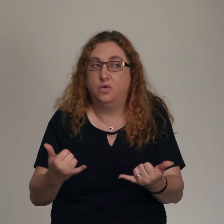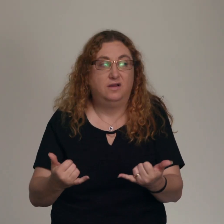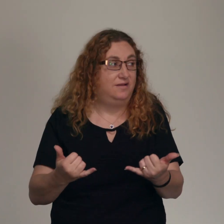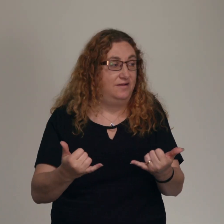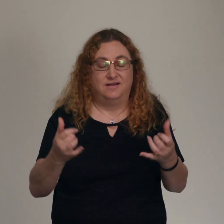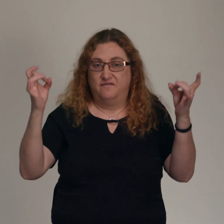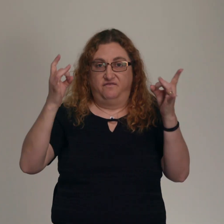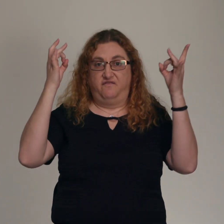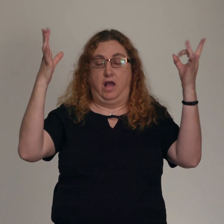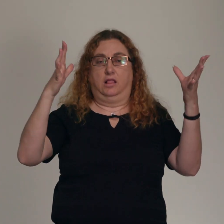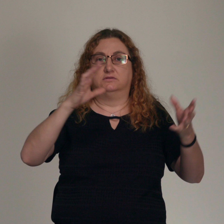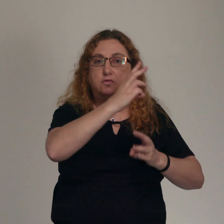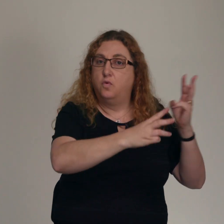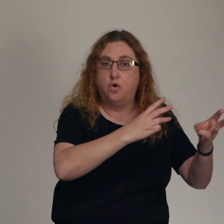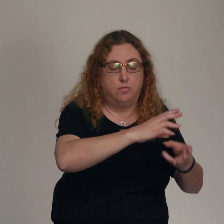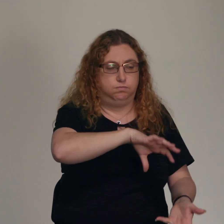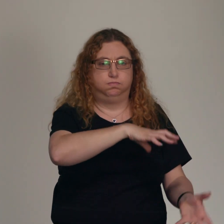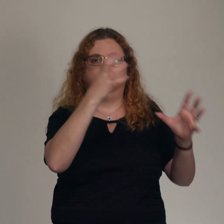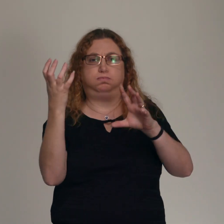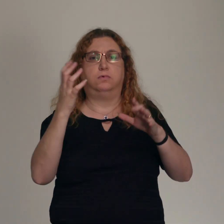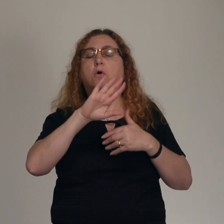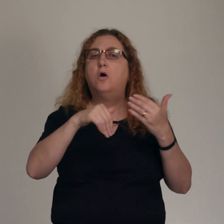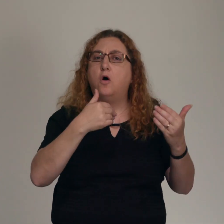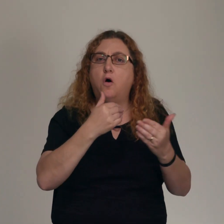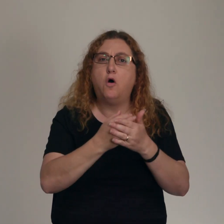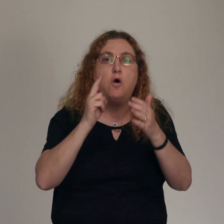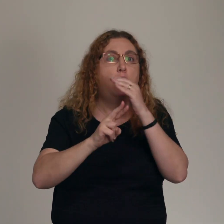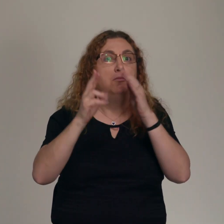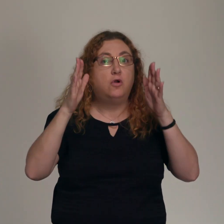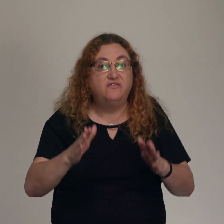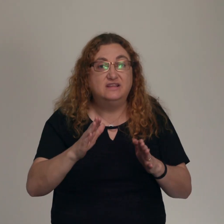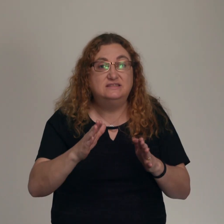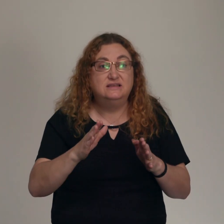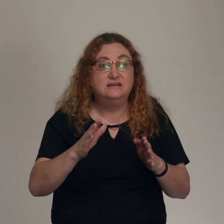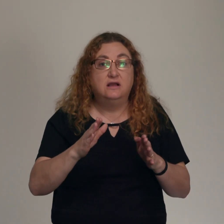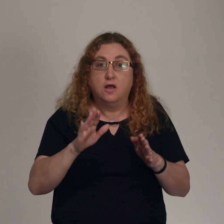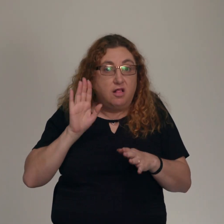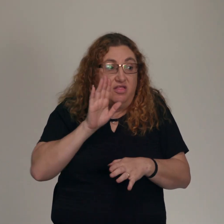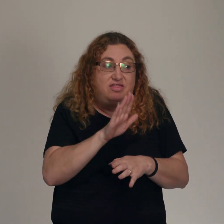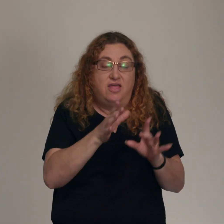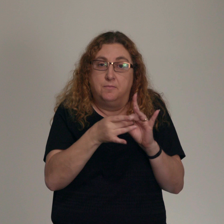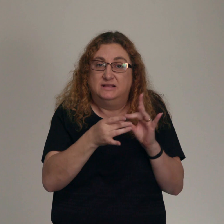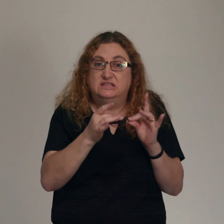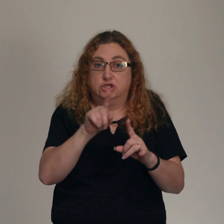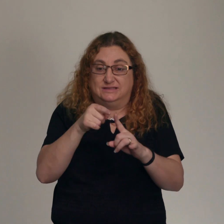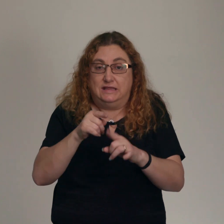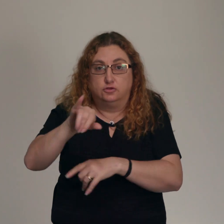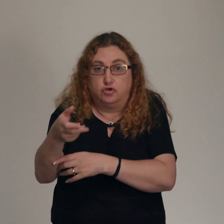raiding it. For all the prophets and the law prophesied until John, and if you're willing to accept it, he is the Elijah